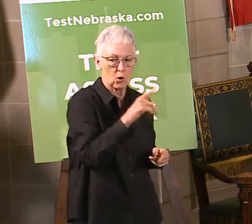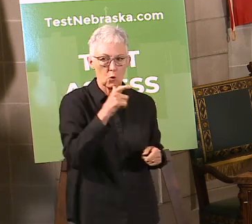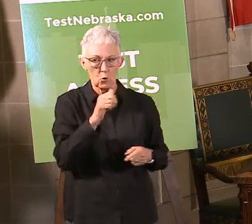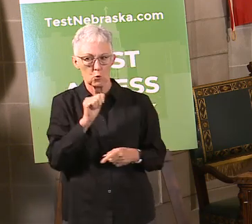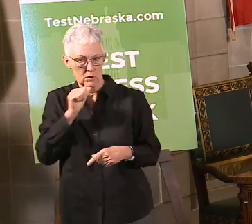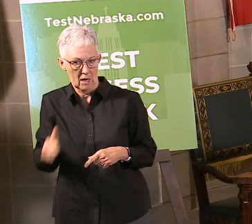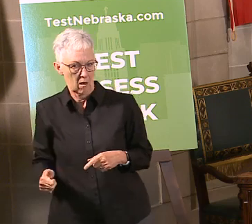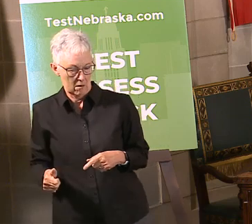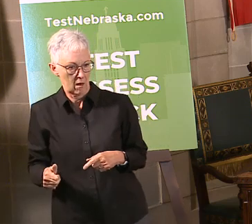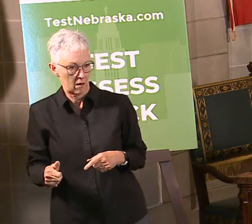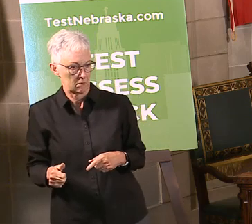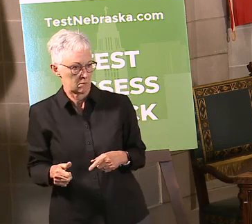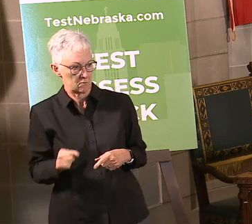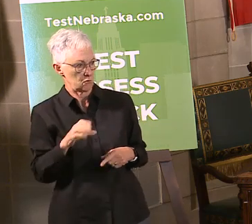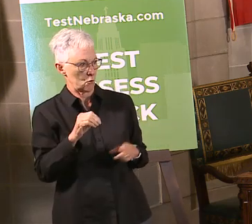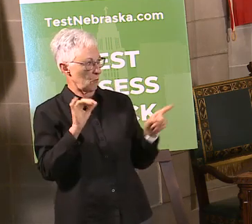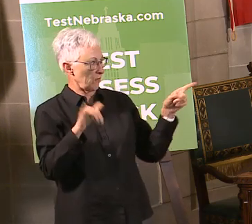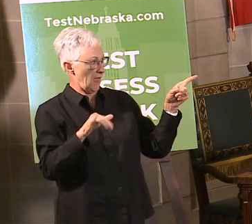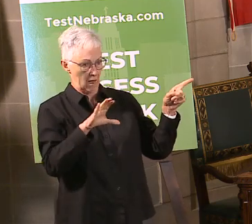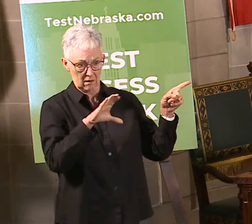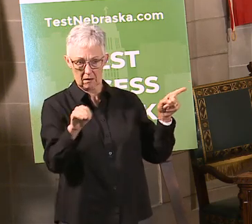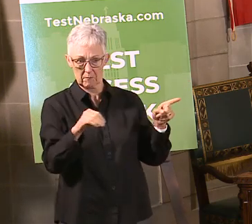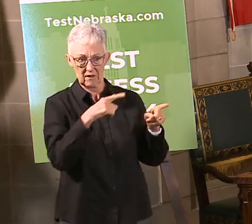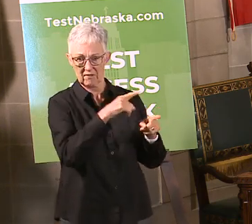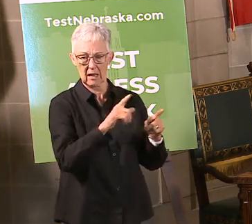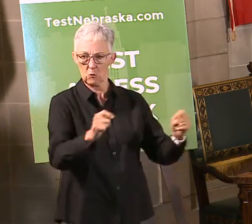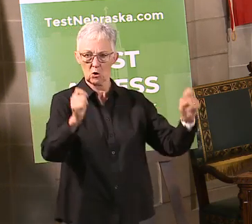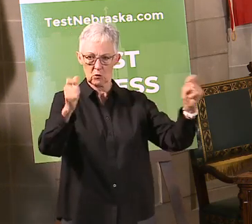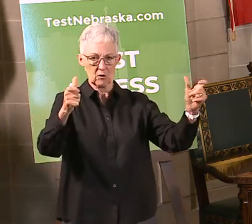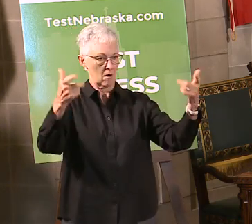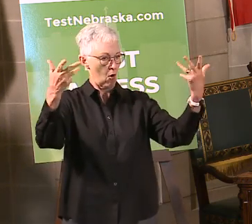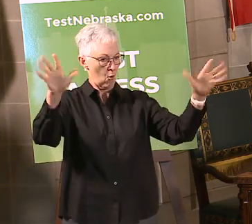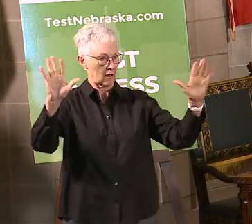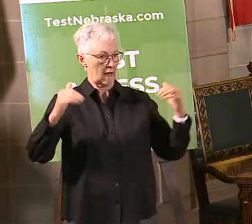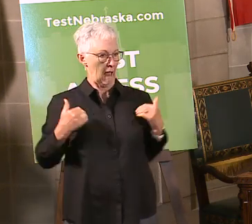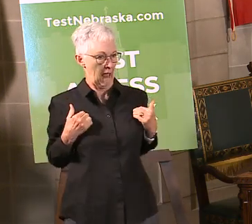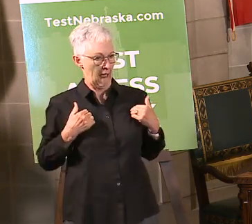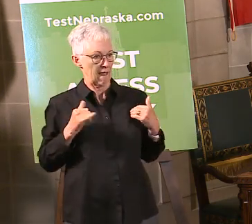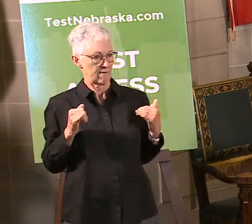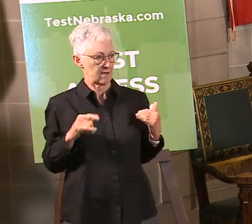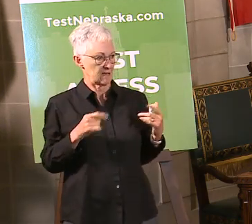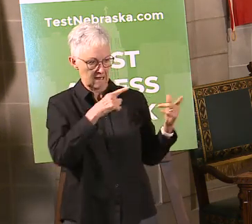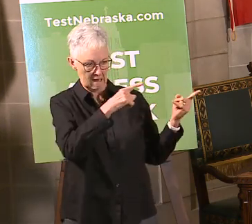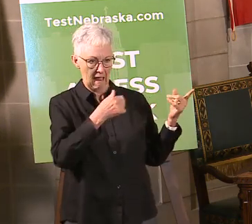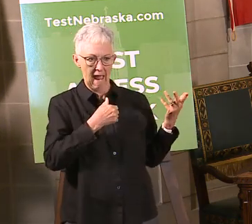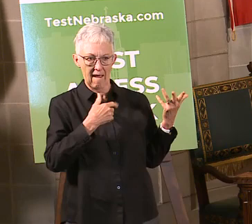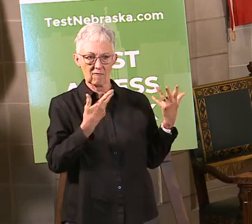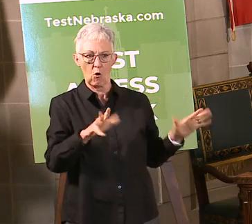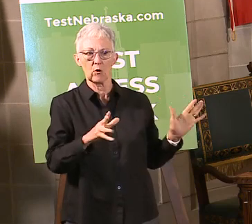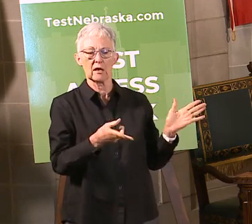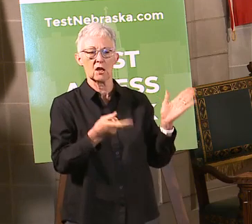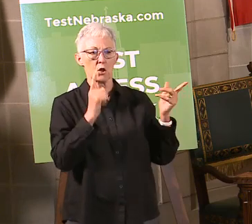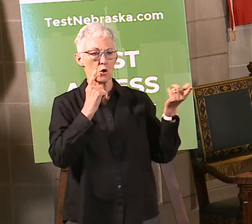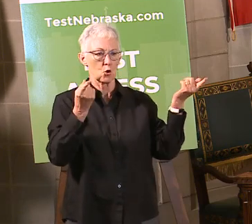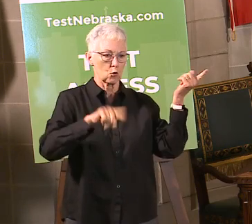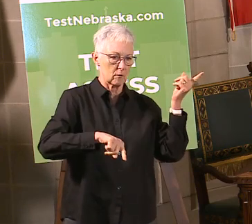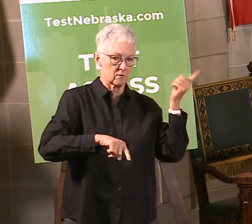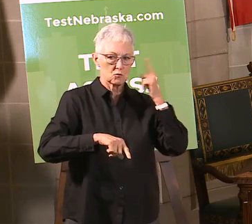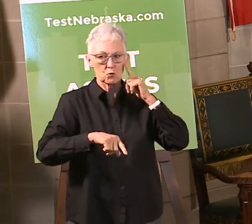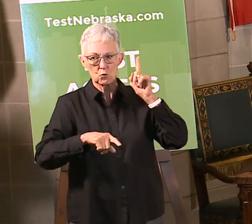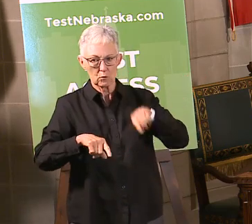was, I mean, I don't know of anybody else that was offering to do the same sort of thing to be able to help get it set up so quickly. So,